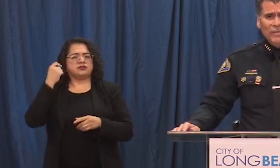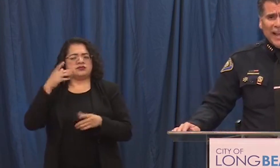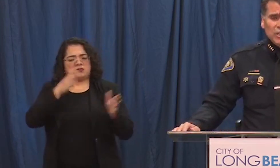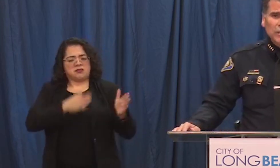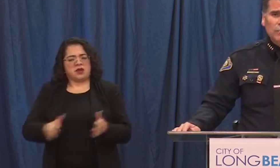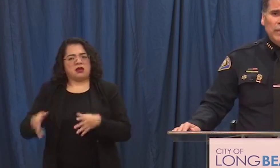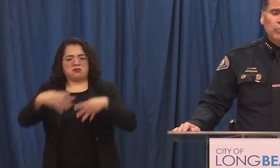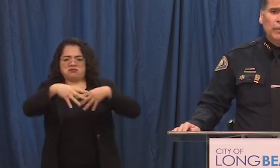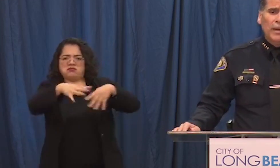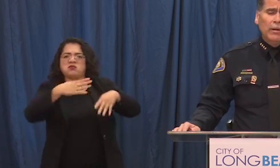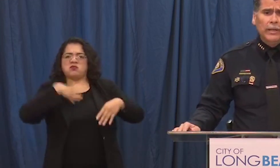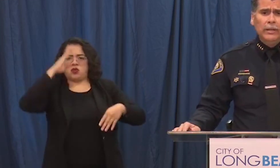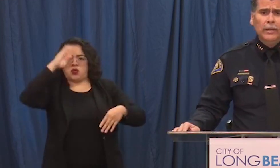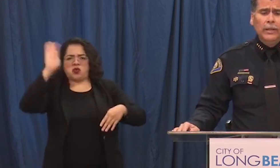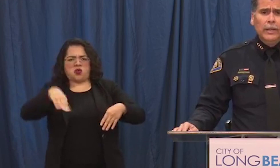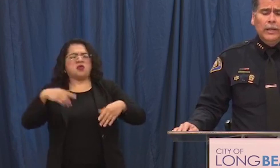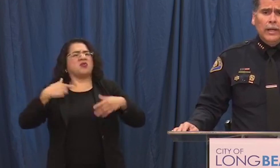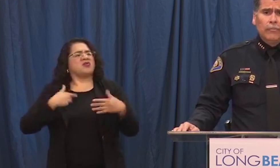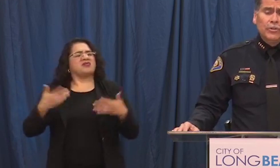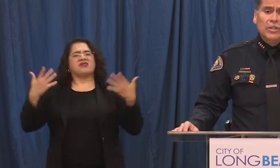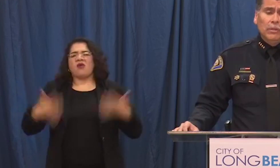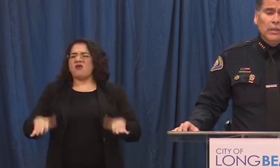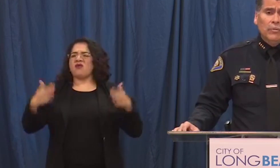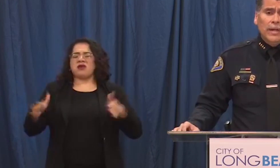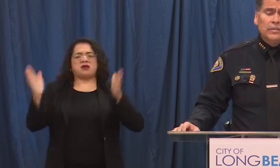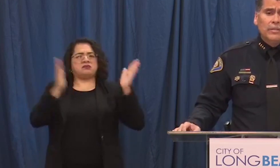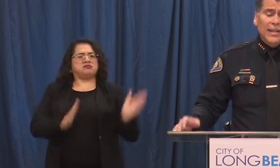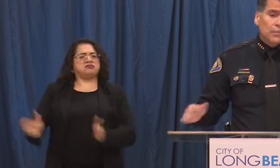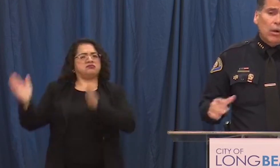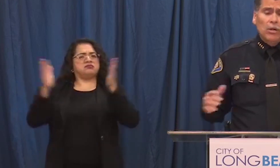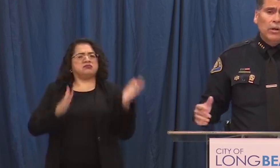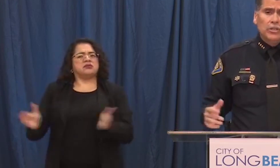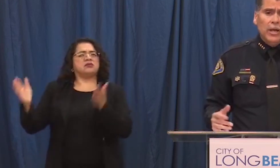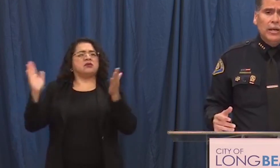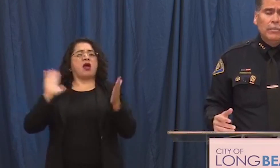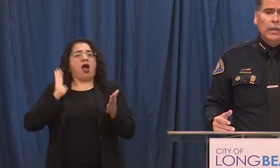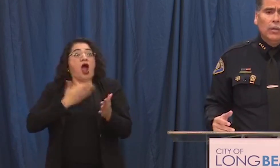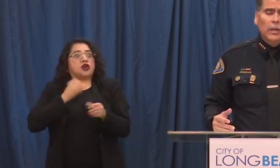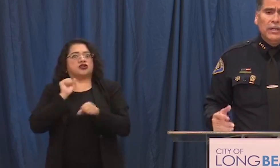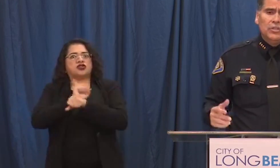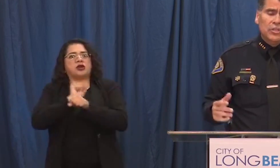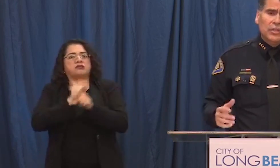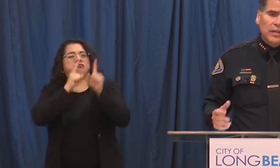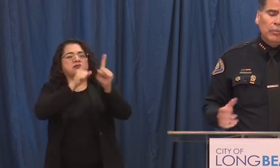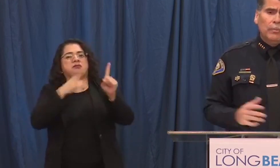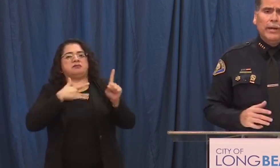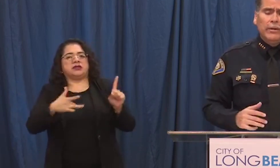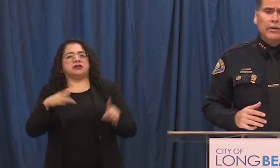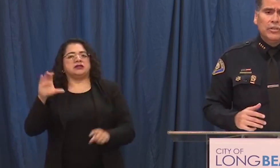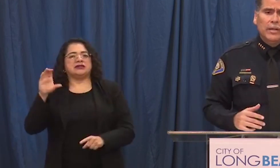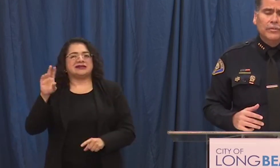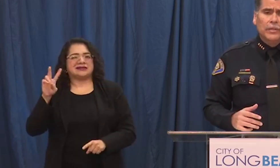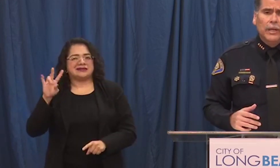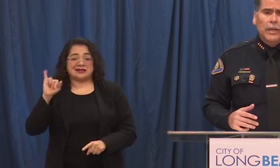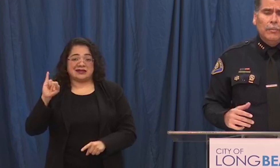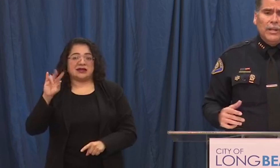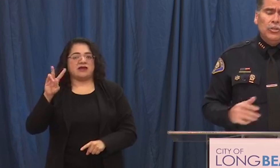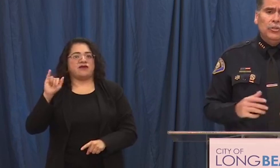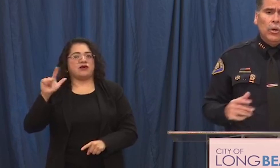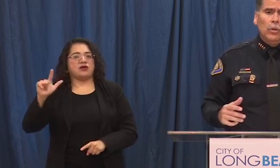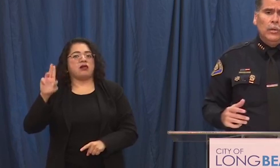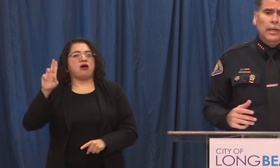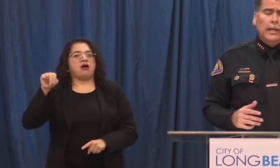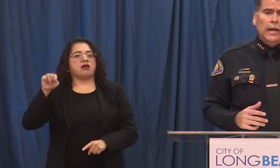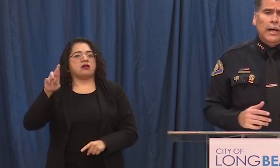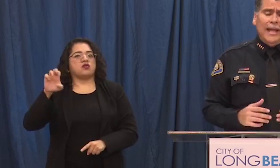We've actually been preparing uh for civil unrest that's part of our job we're consistently preparing ourselves but